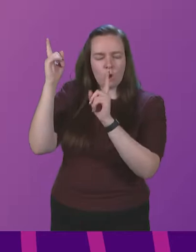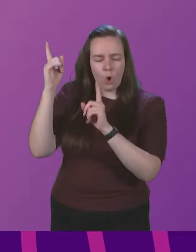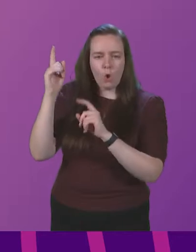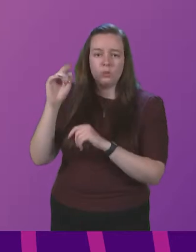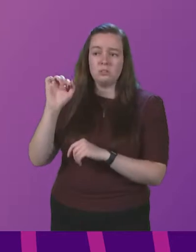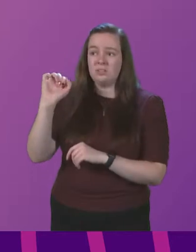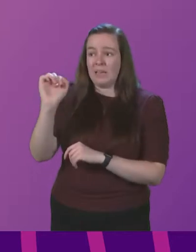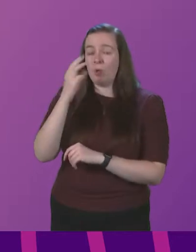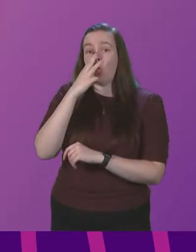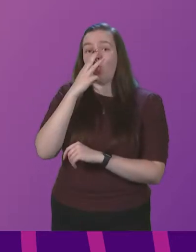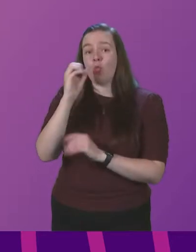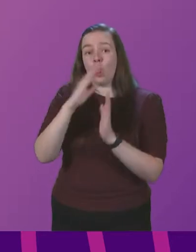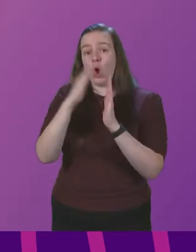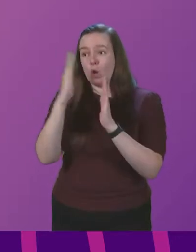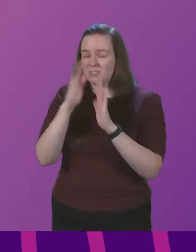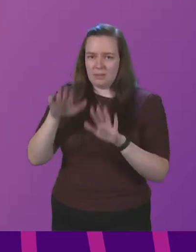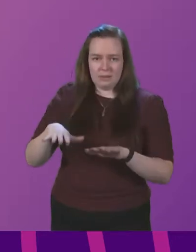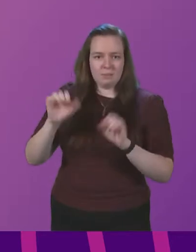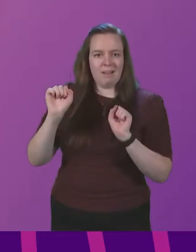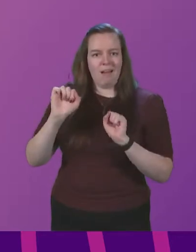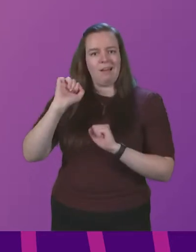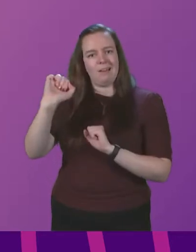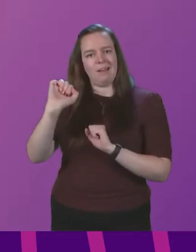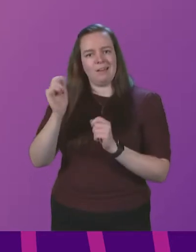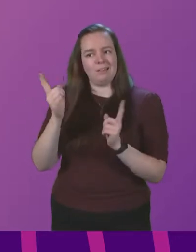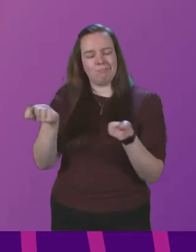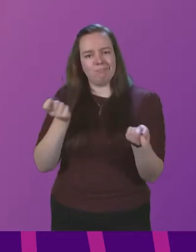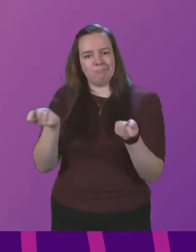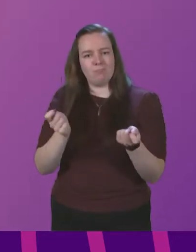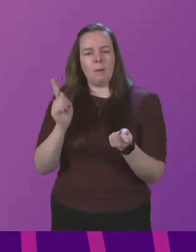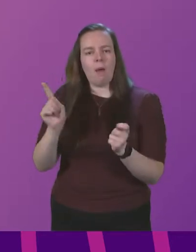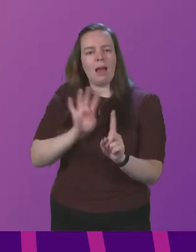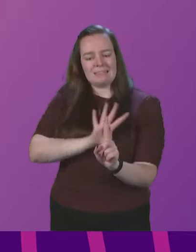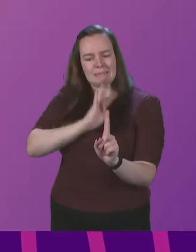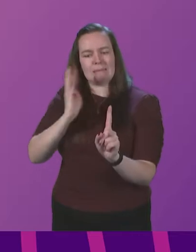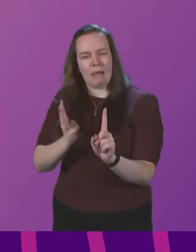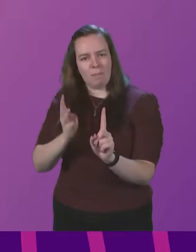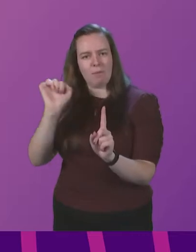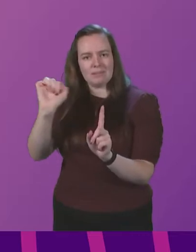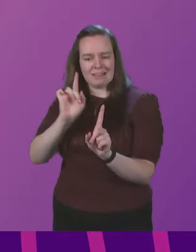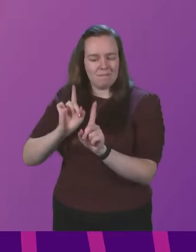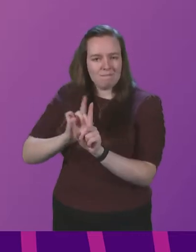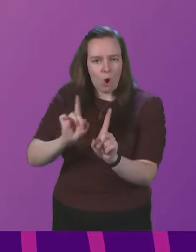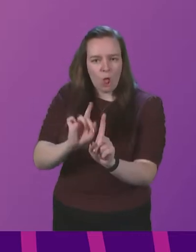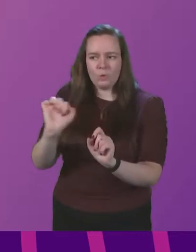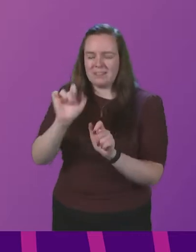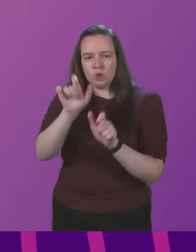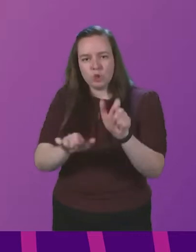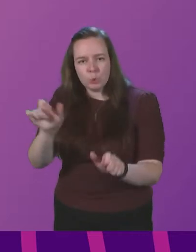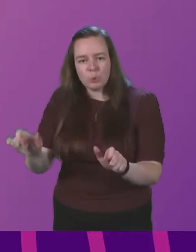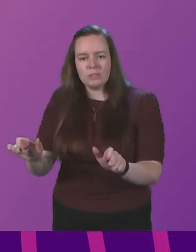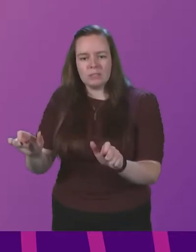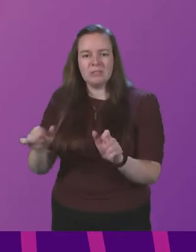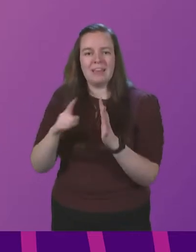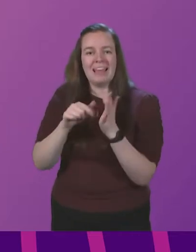in his thirties when he began his ministry. But his disciples, his followers, his students, Peter and